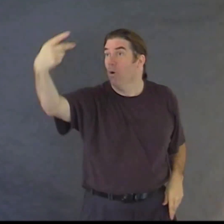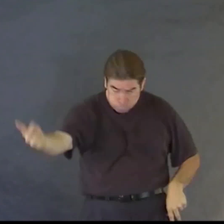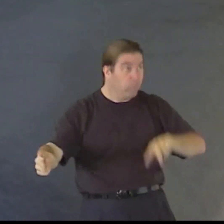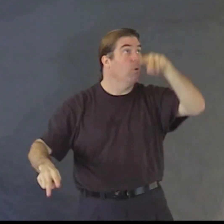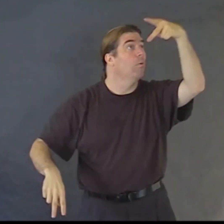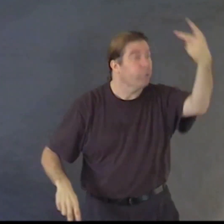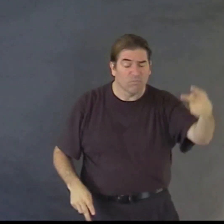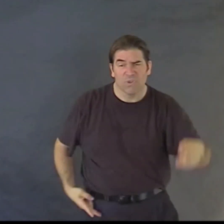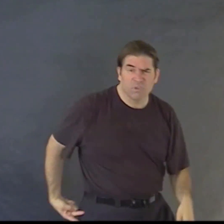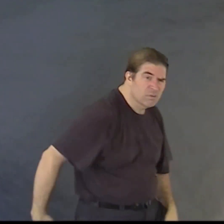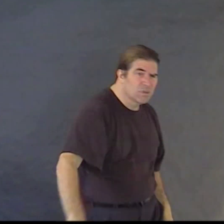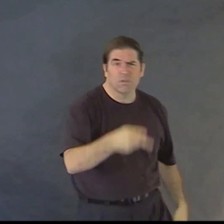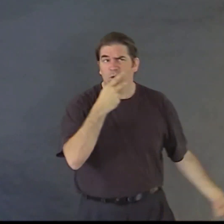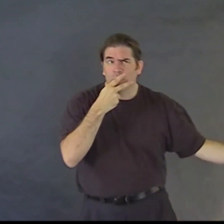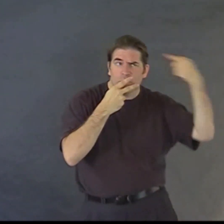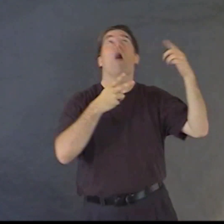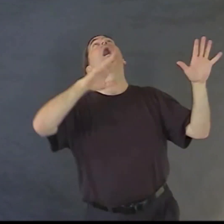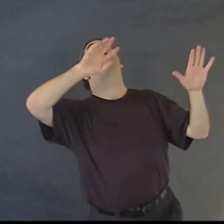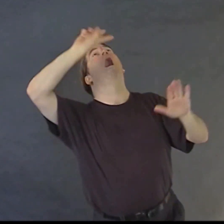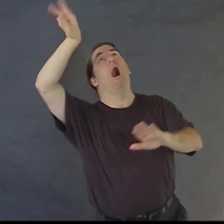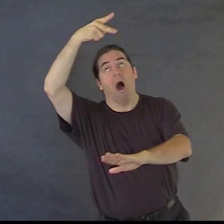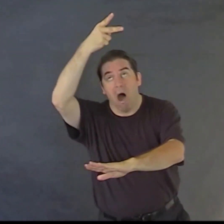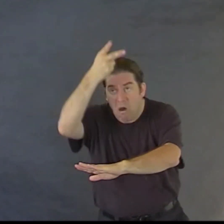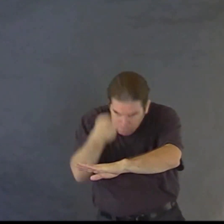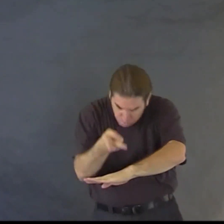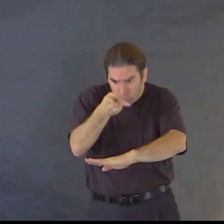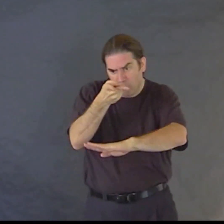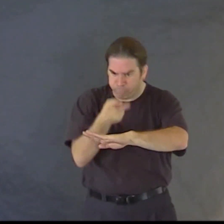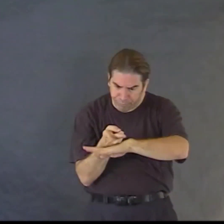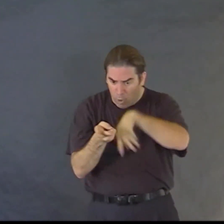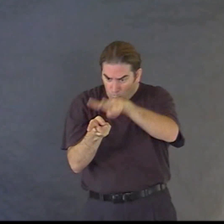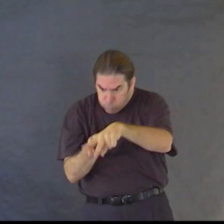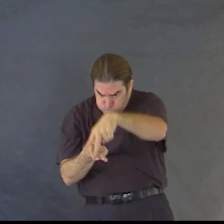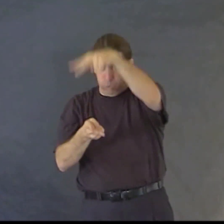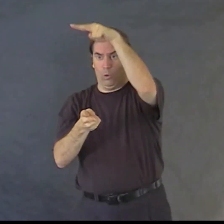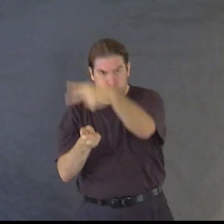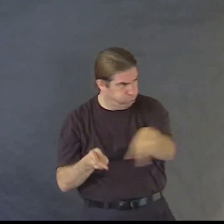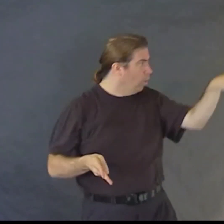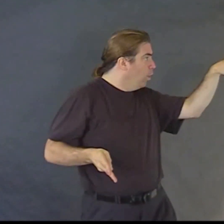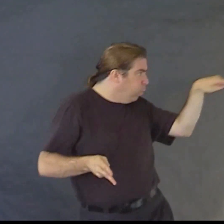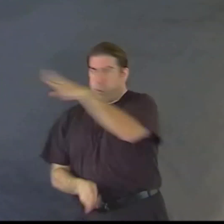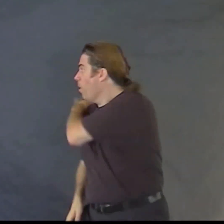falling the shot the body and the soul